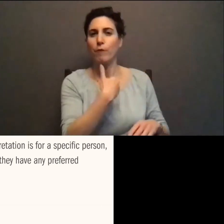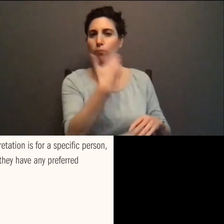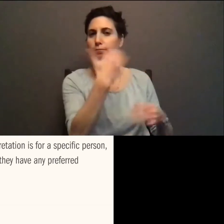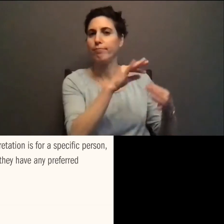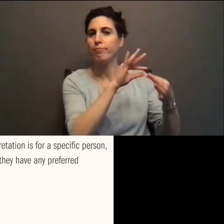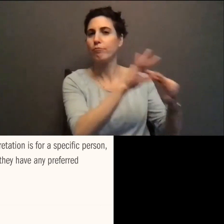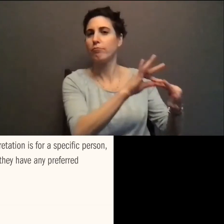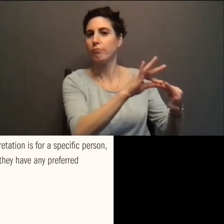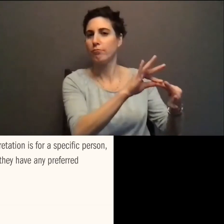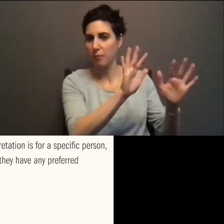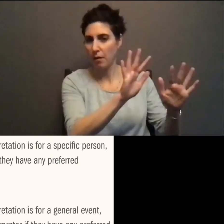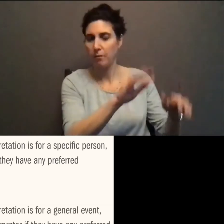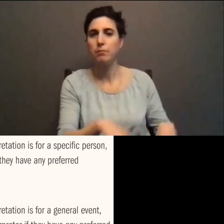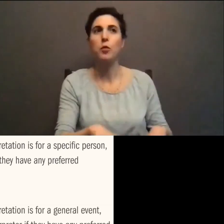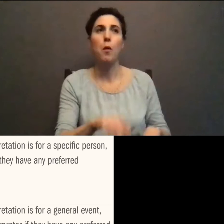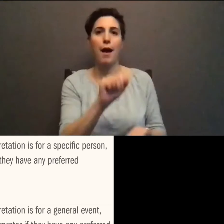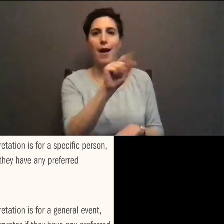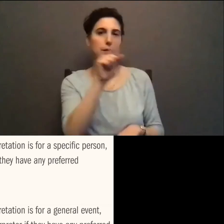important.